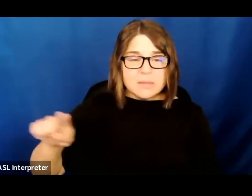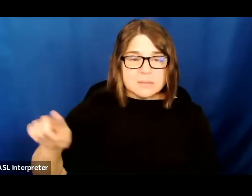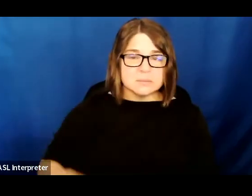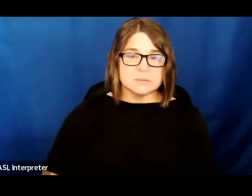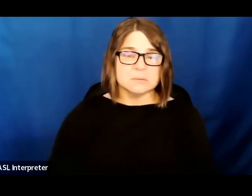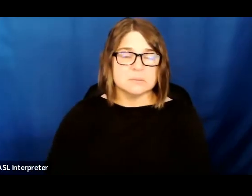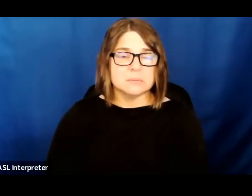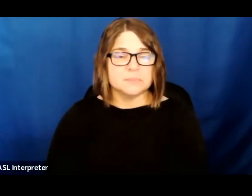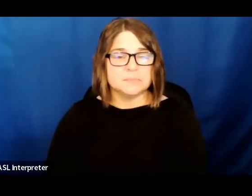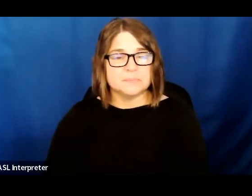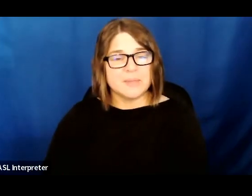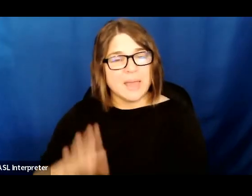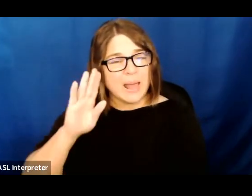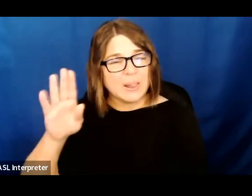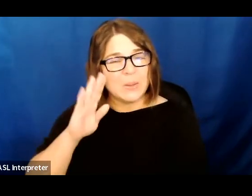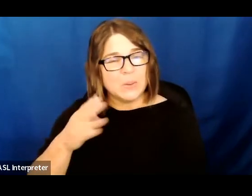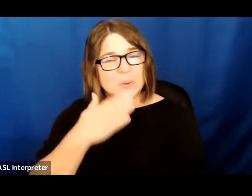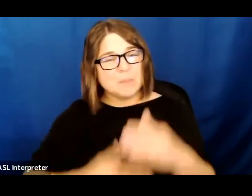Hi, good morning.